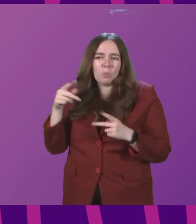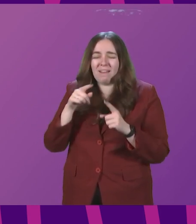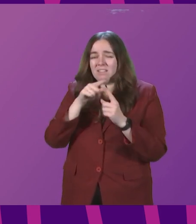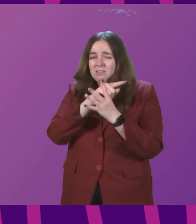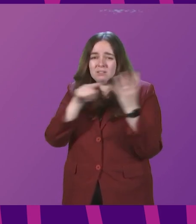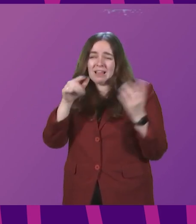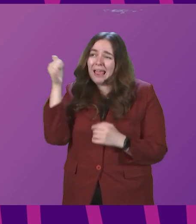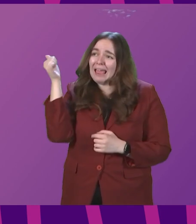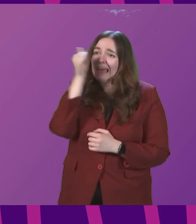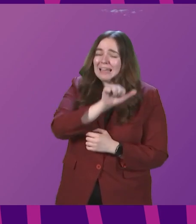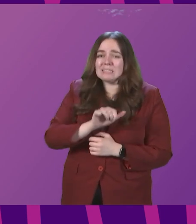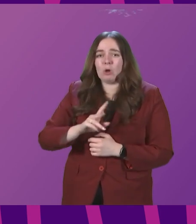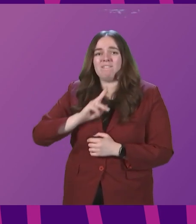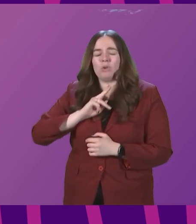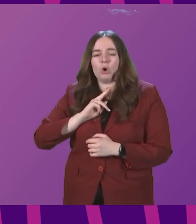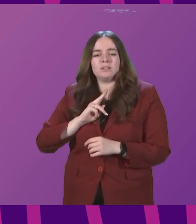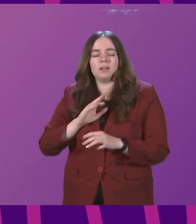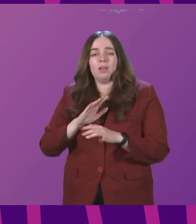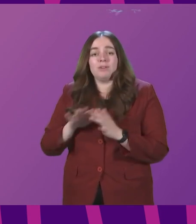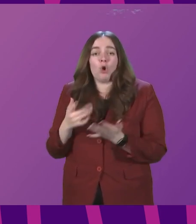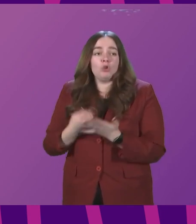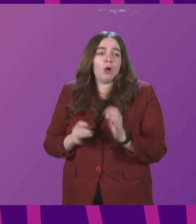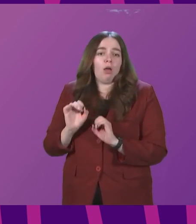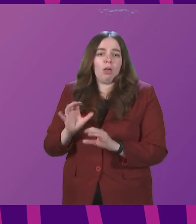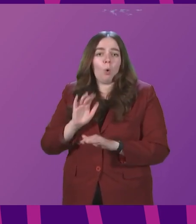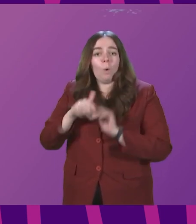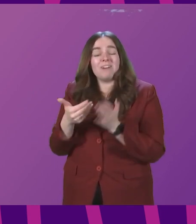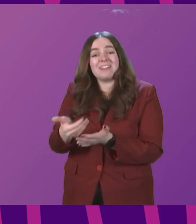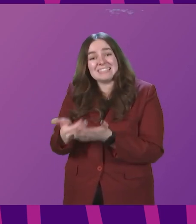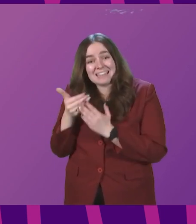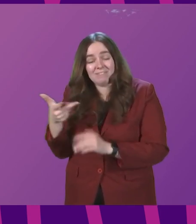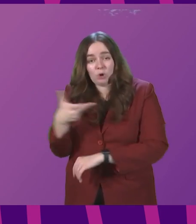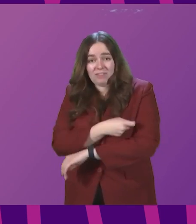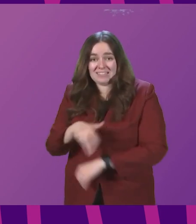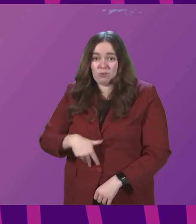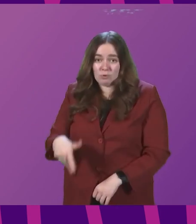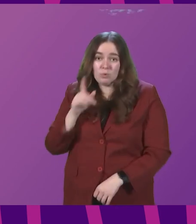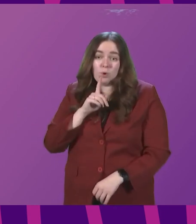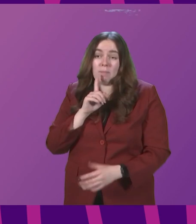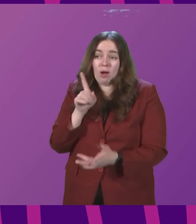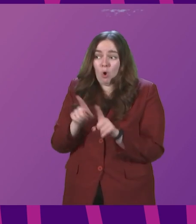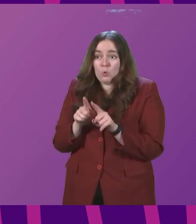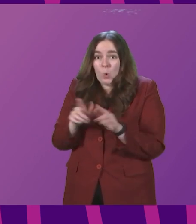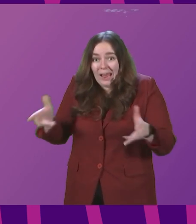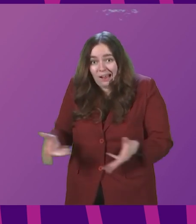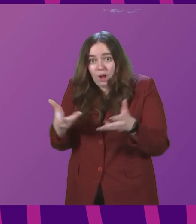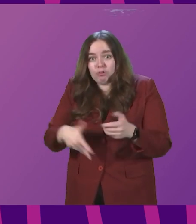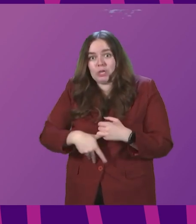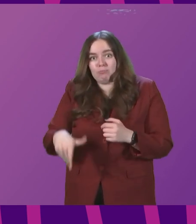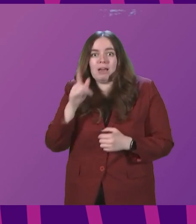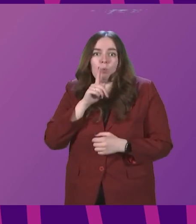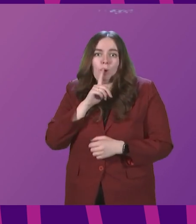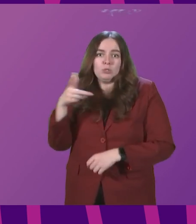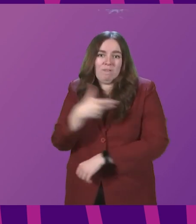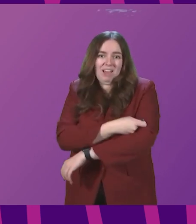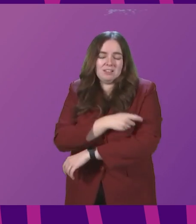expert voices are not just giving assurances about the safety of the vaccine for pregnant women, but actively encouraging pregnant women to get vaccinated.